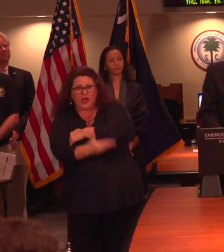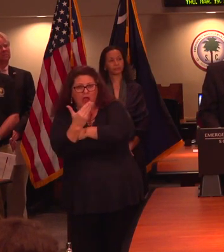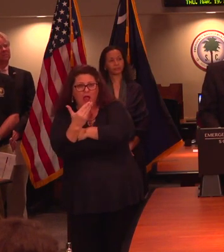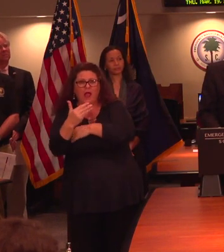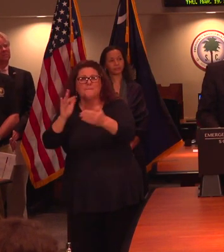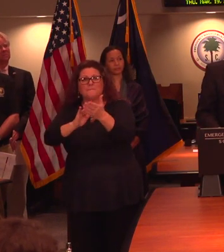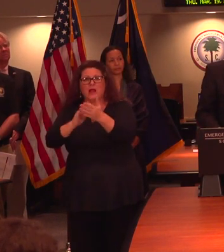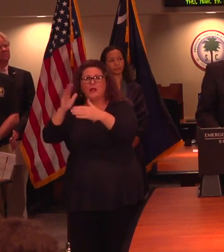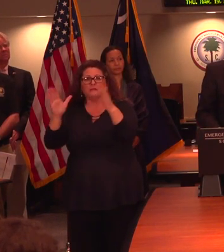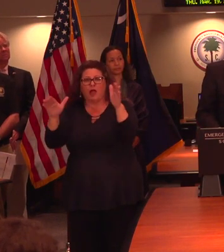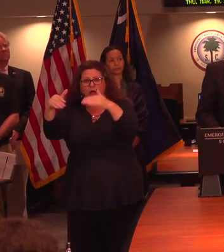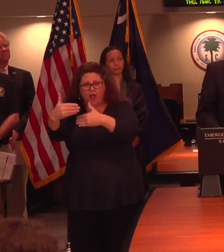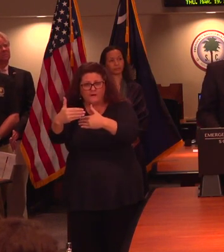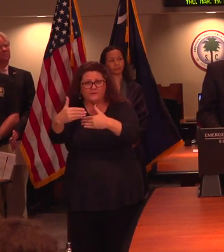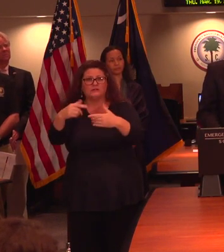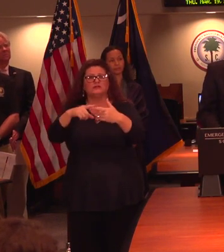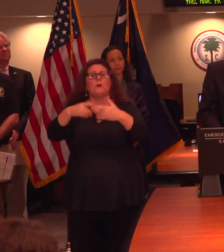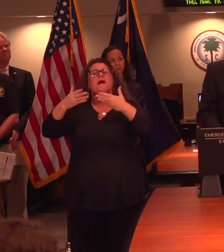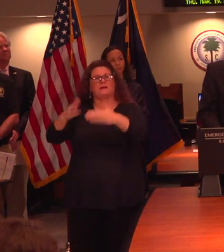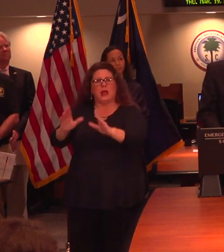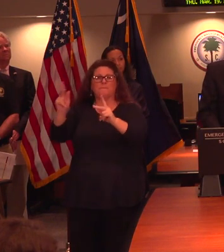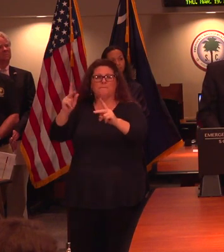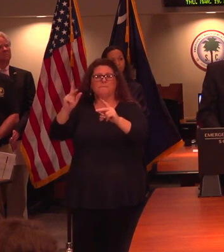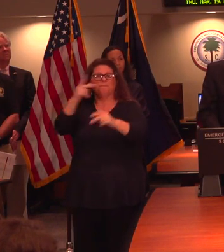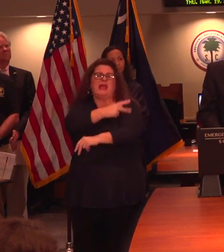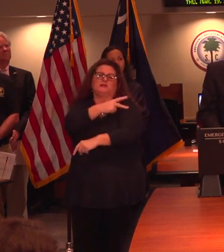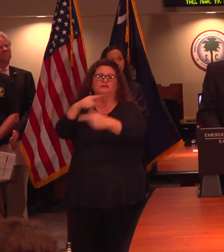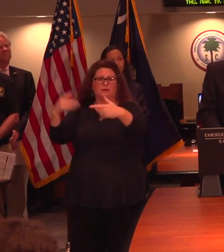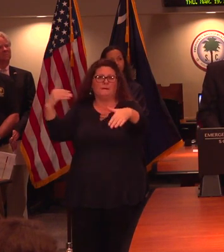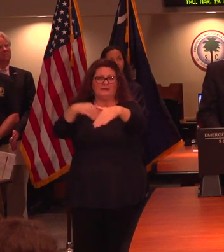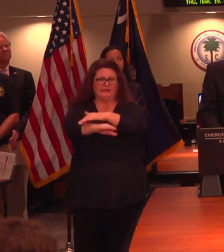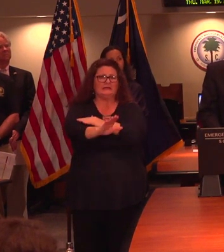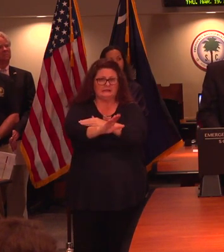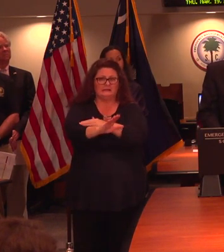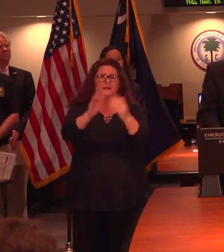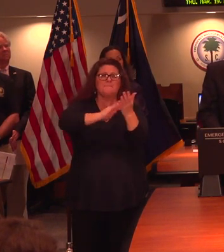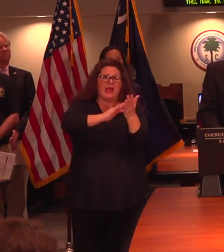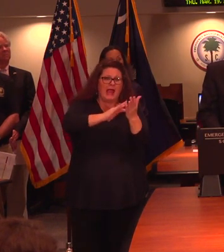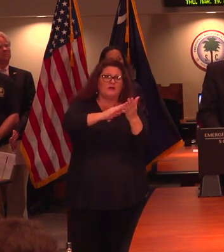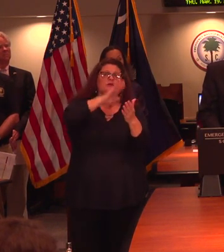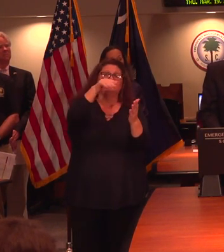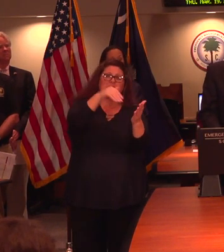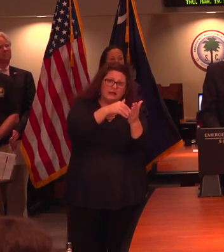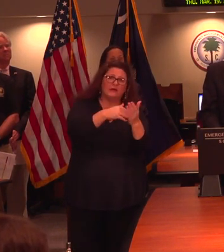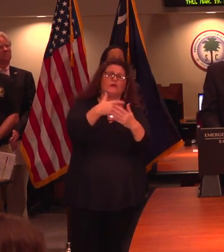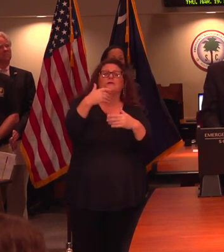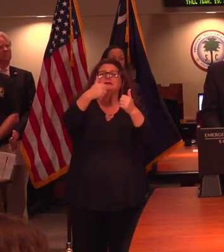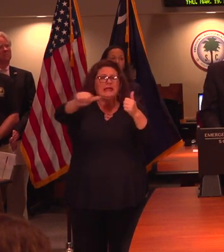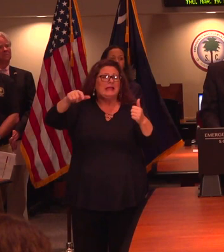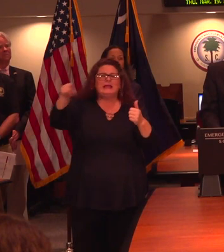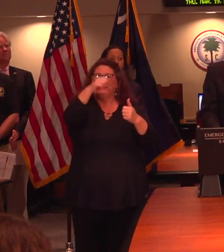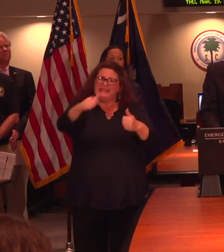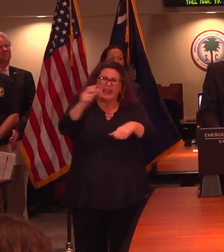visitations to patients. I'll say it again, overnight facilities, medical facilities, hospitals, immediately, right